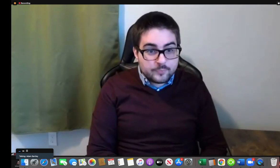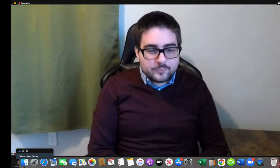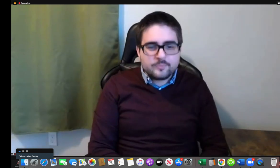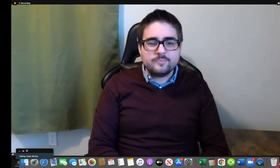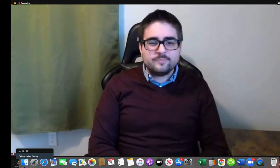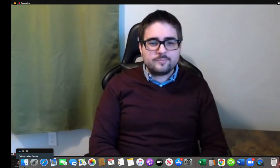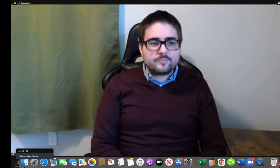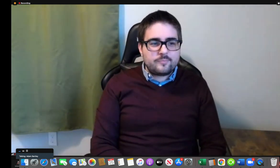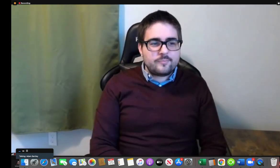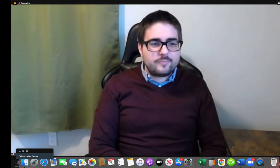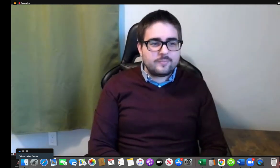to join us now.